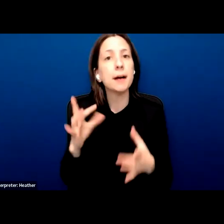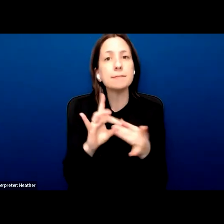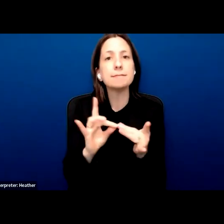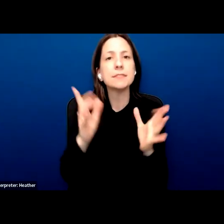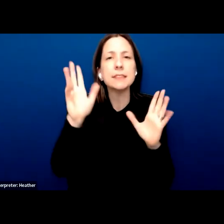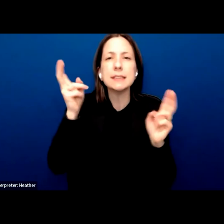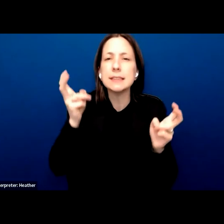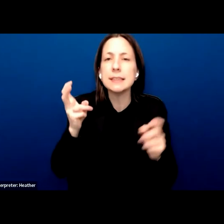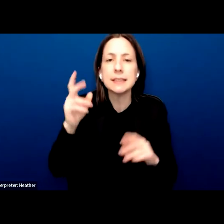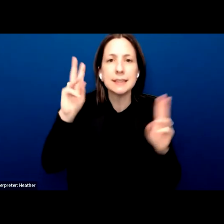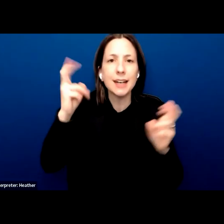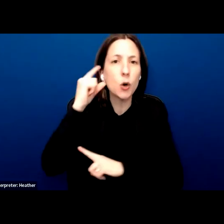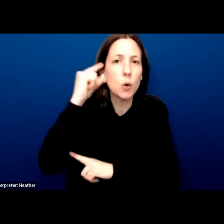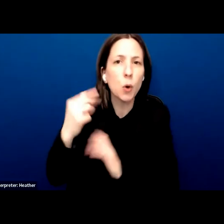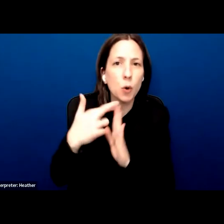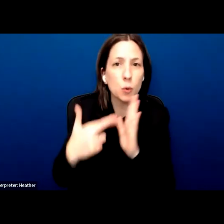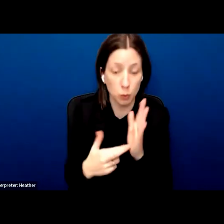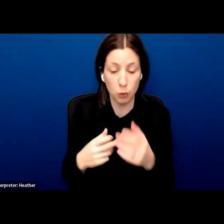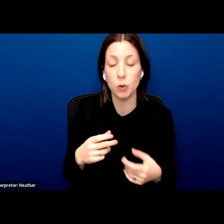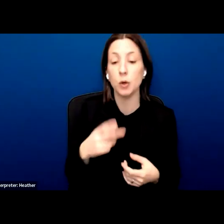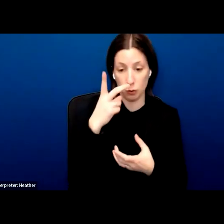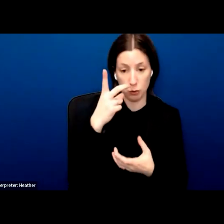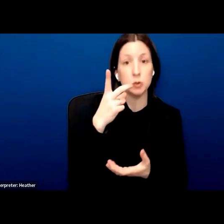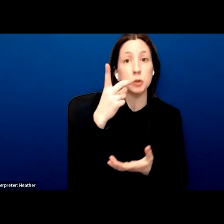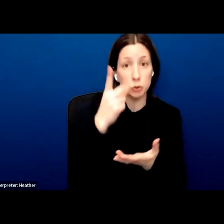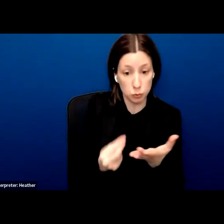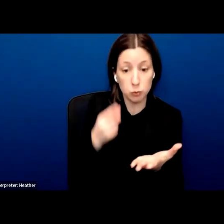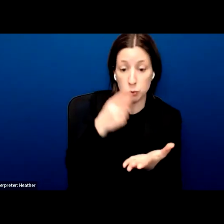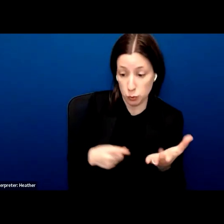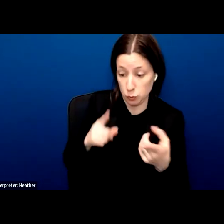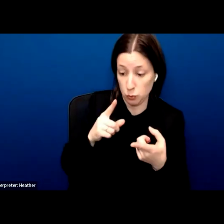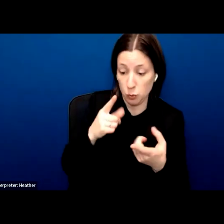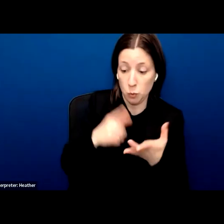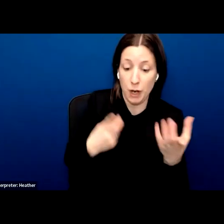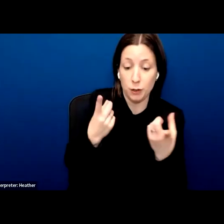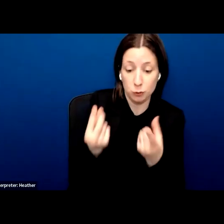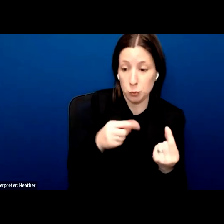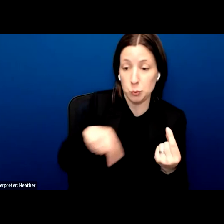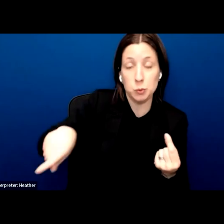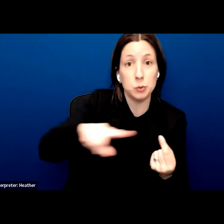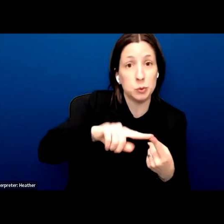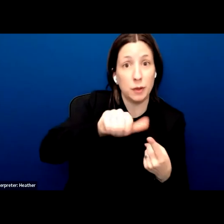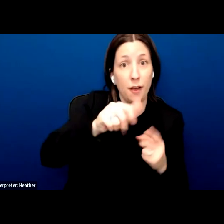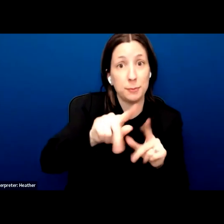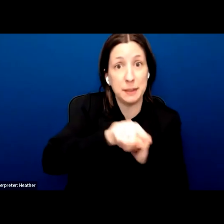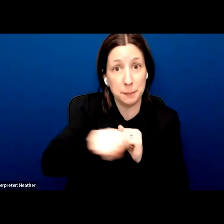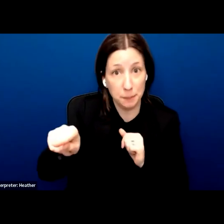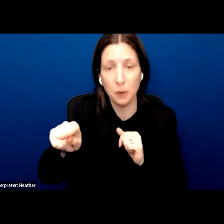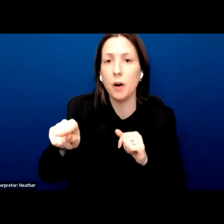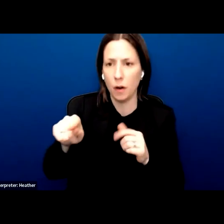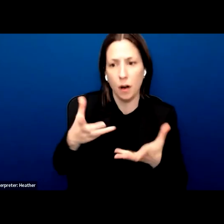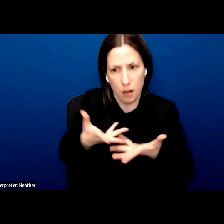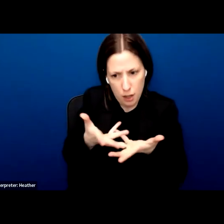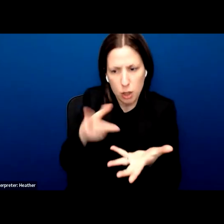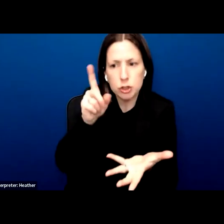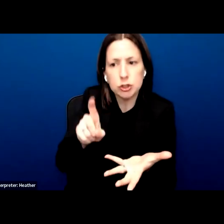rule, do unto others as you would have them do unto you, you hear it said that way more commonly. And that what I just